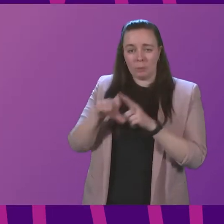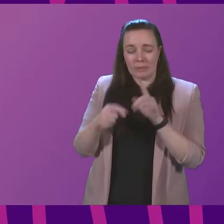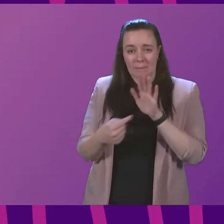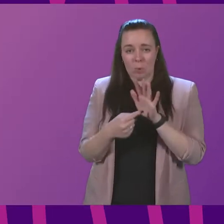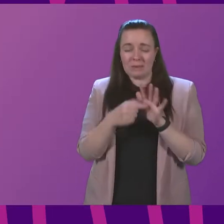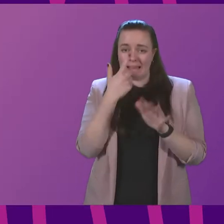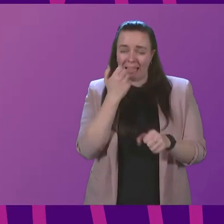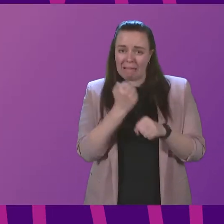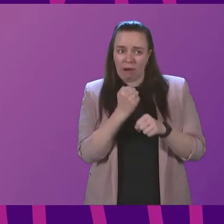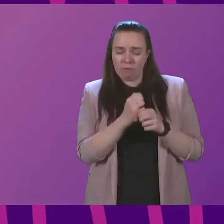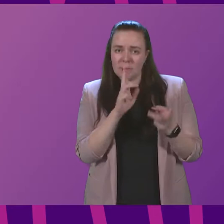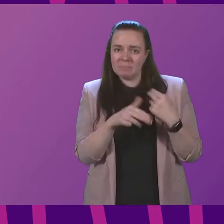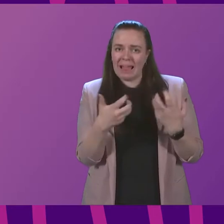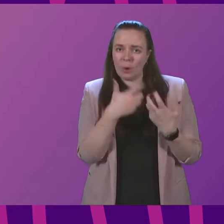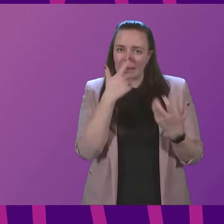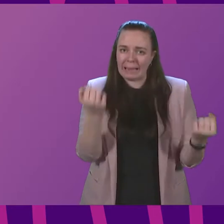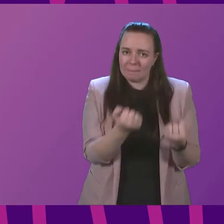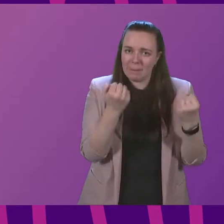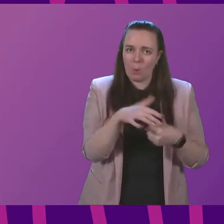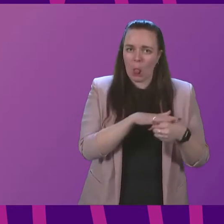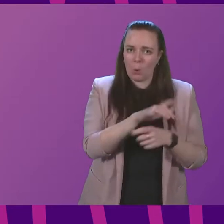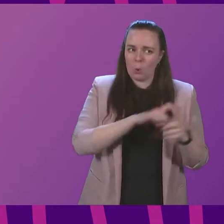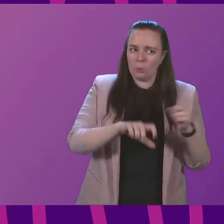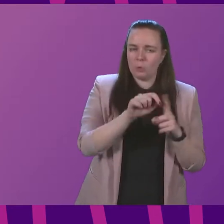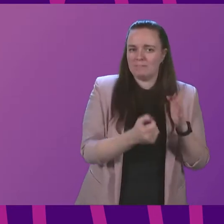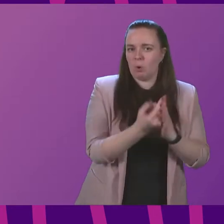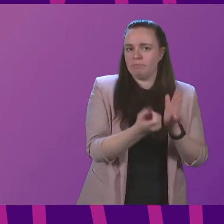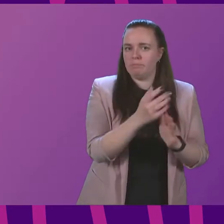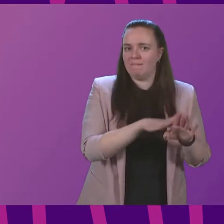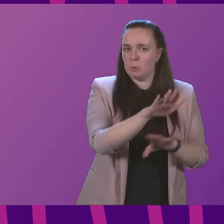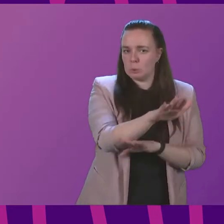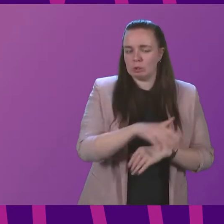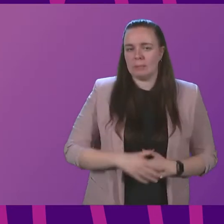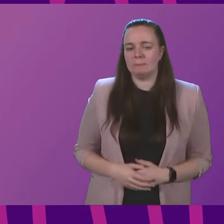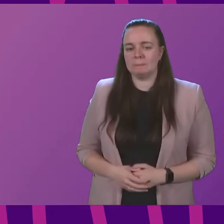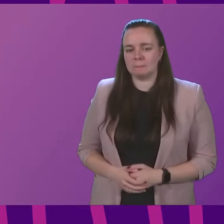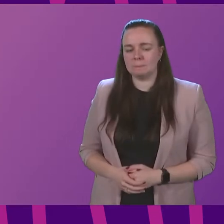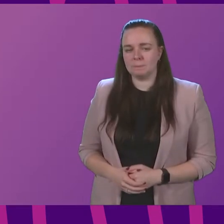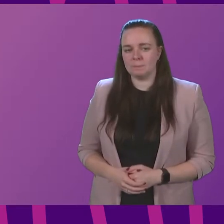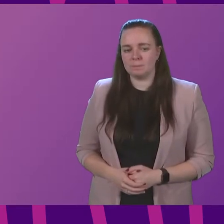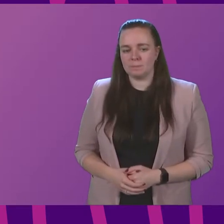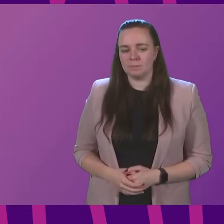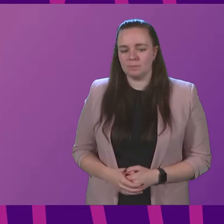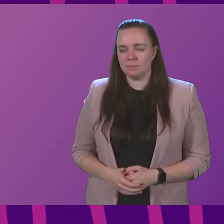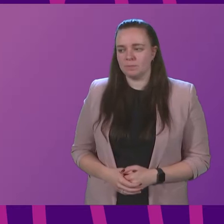say anything about how they can empower local communities for such incidents in future thank you Deputy First Minister there are numerous